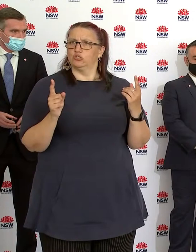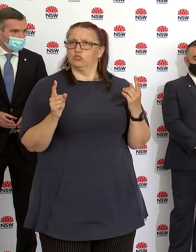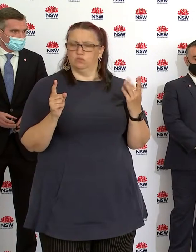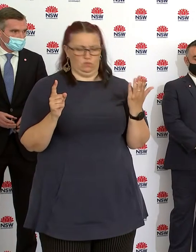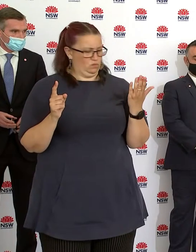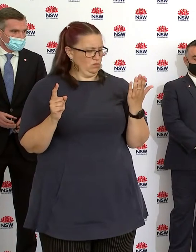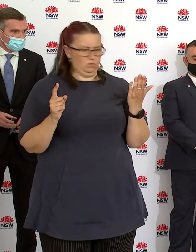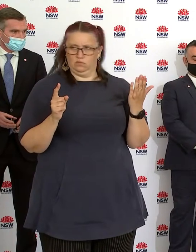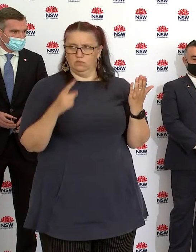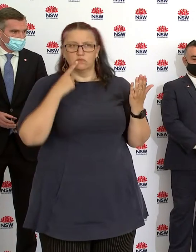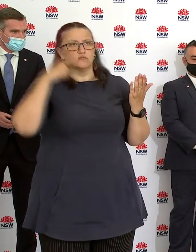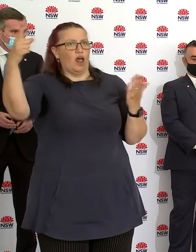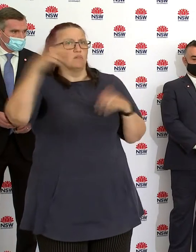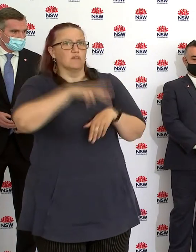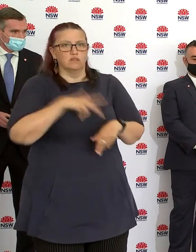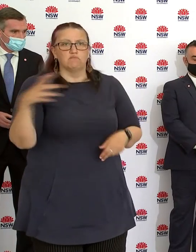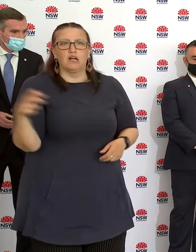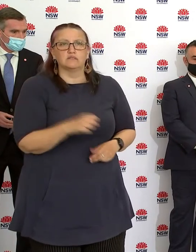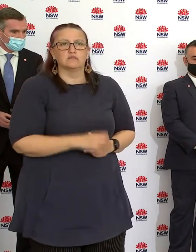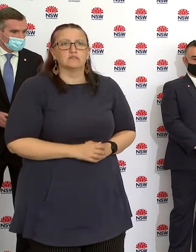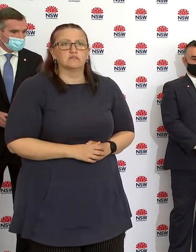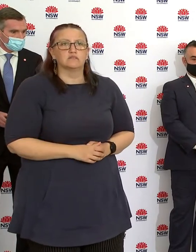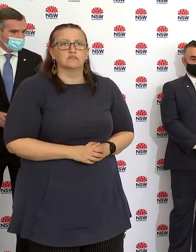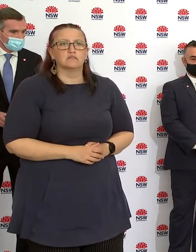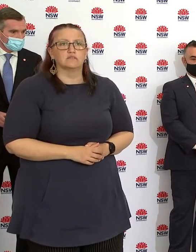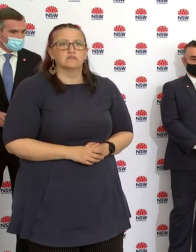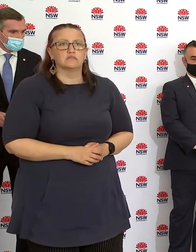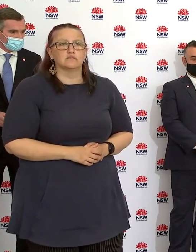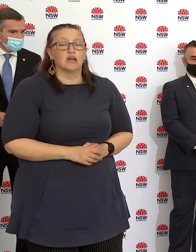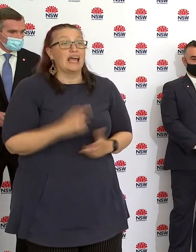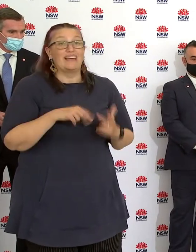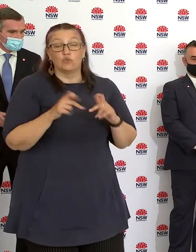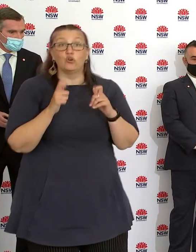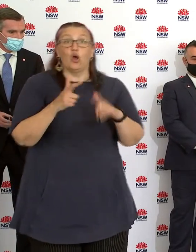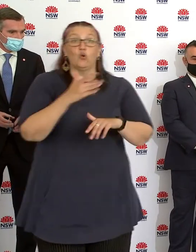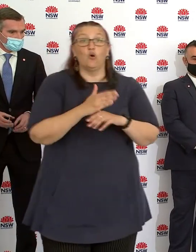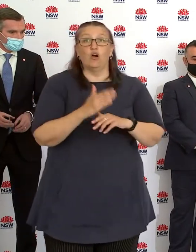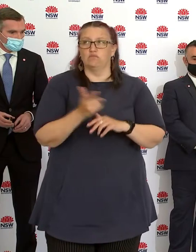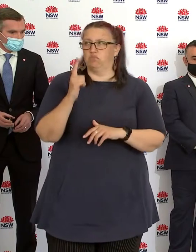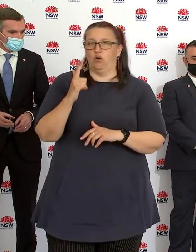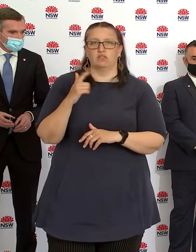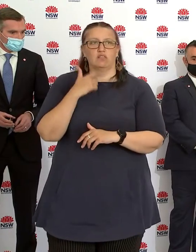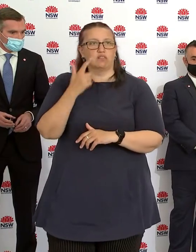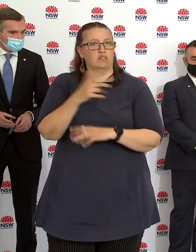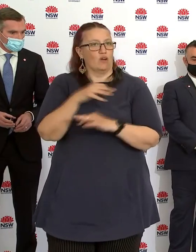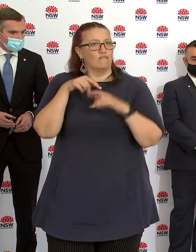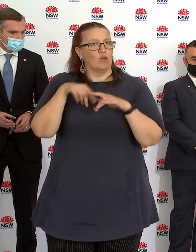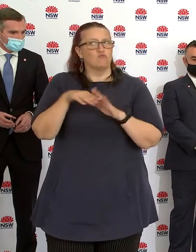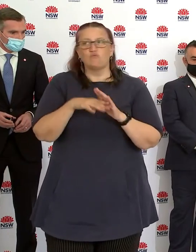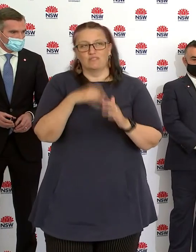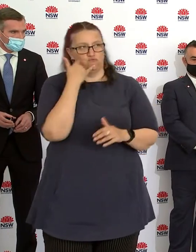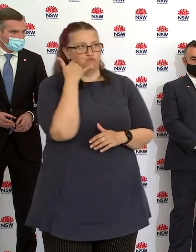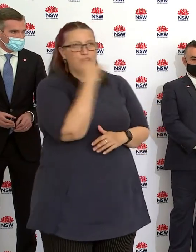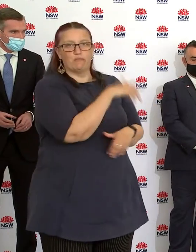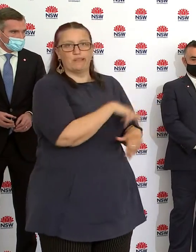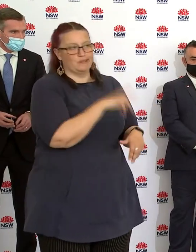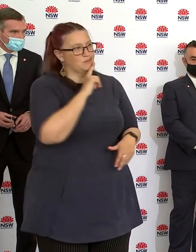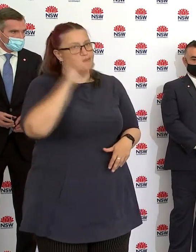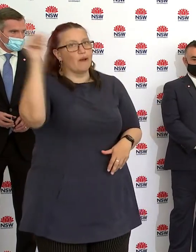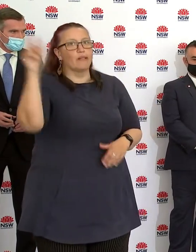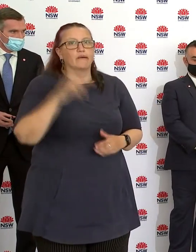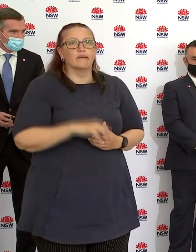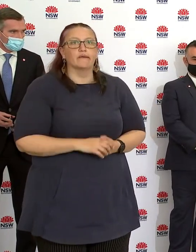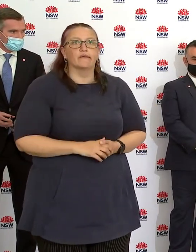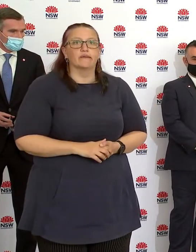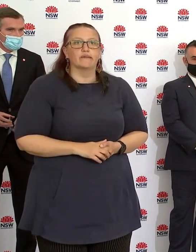can't put up with people continuing to do the wrong thing, because it's setting us all back. And I can confirm, again, having conversations